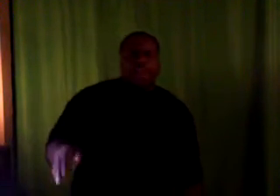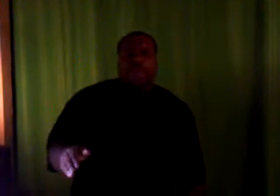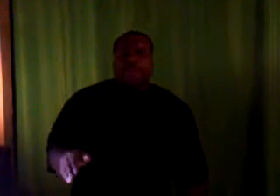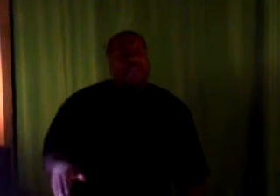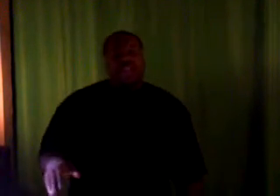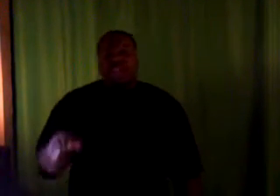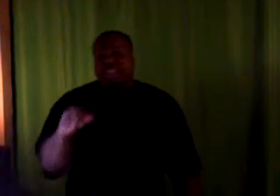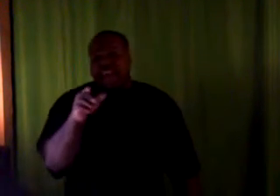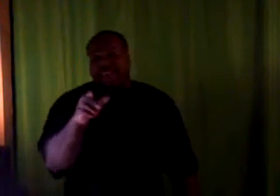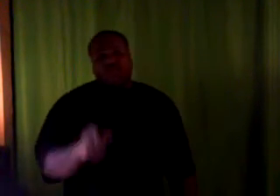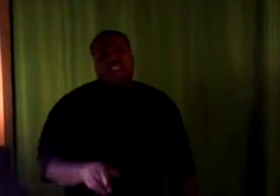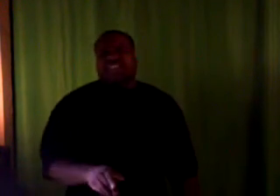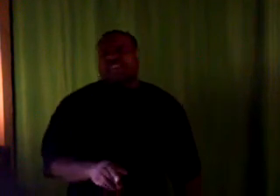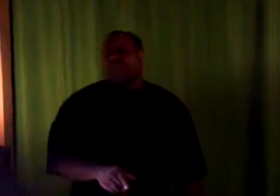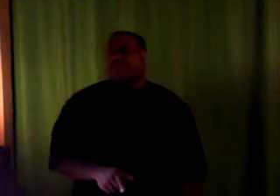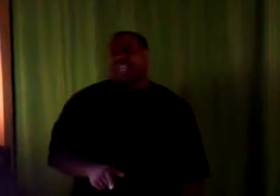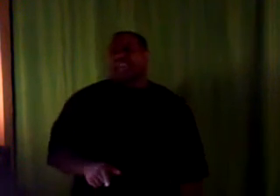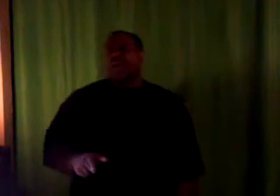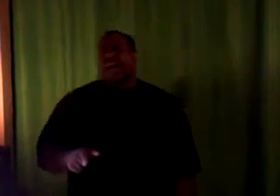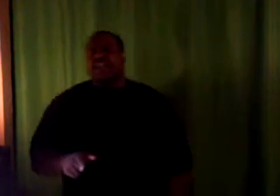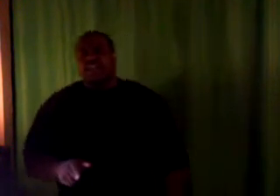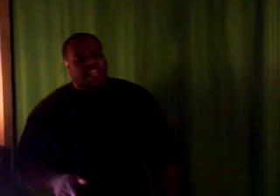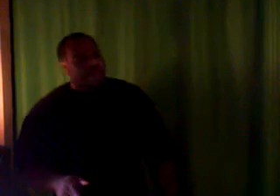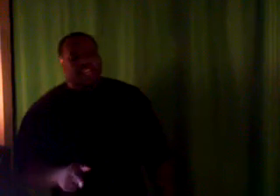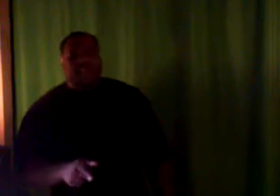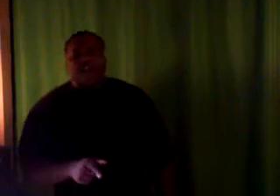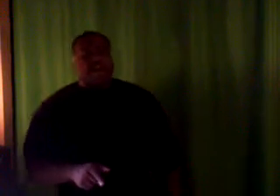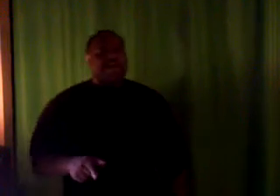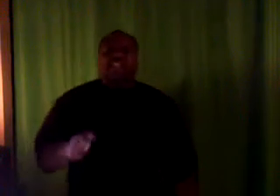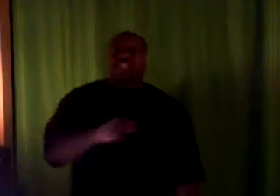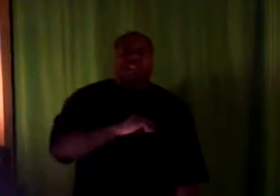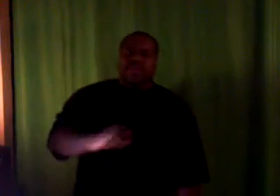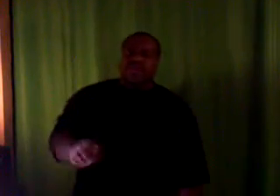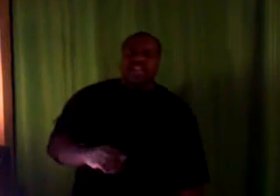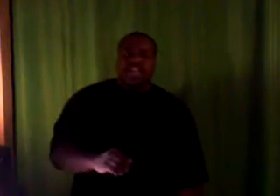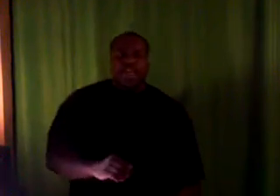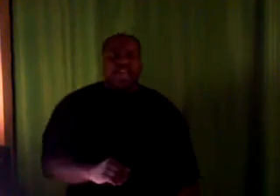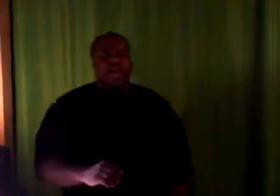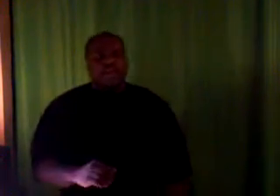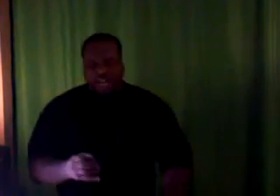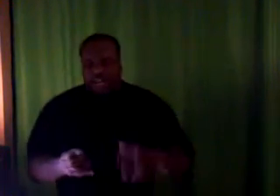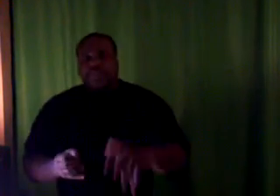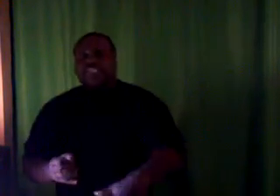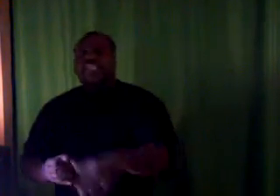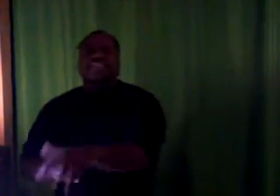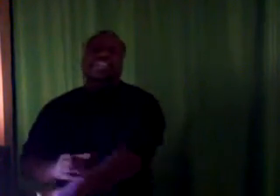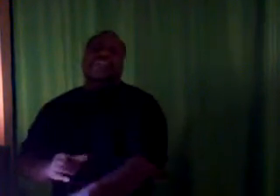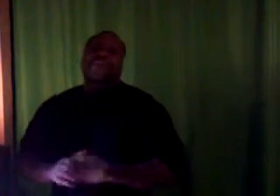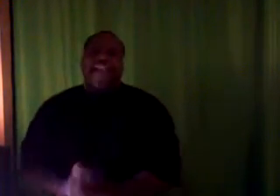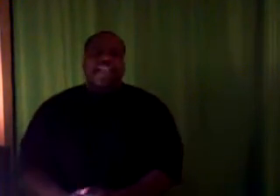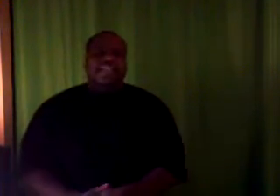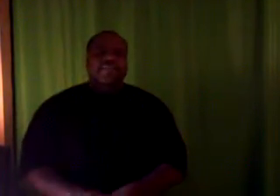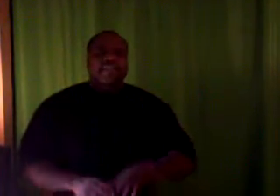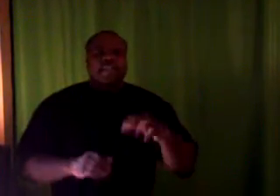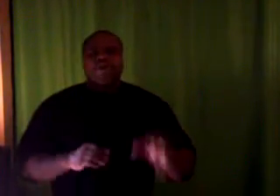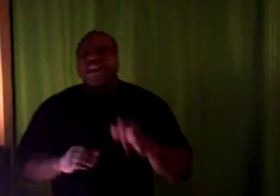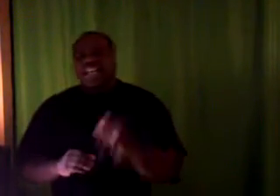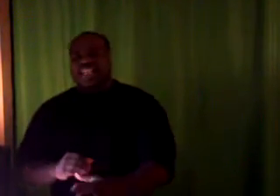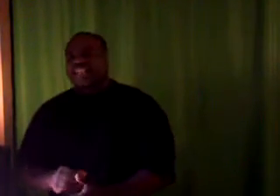and that pimpin', after a while, something's to take you out. And I'm not trying to wish nothing bad on nobody, but these are just the facts. You look at this